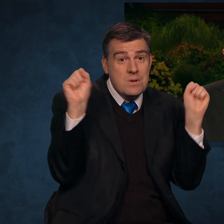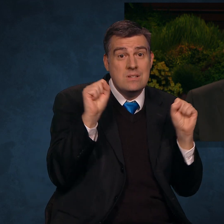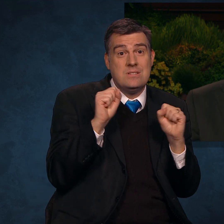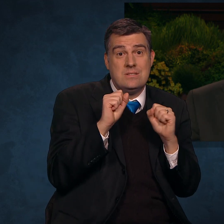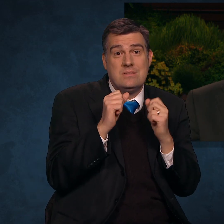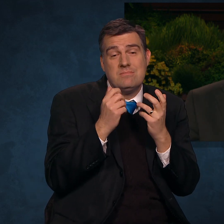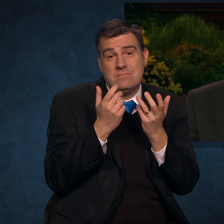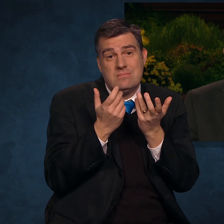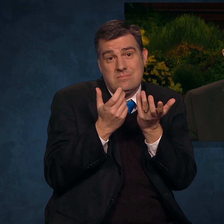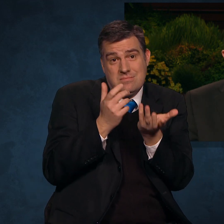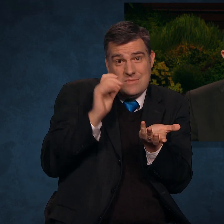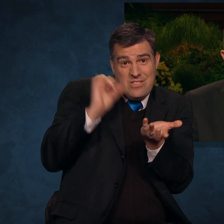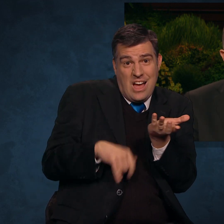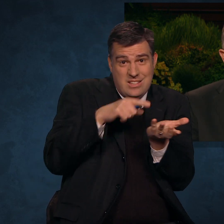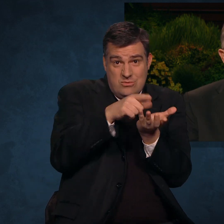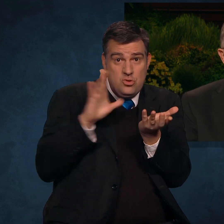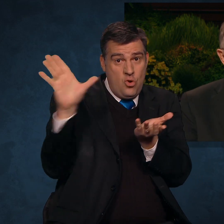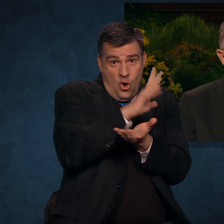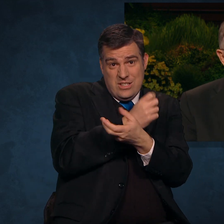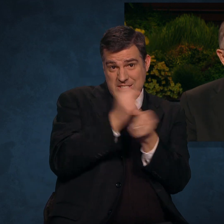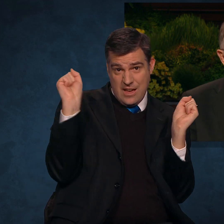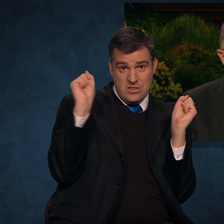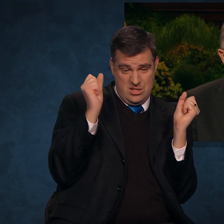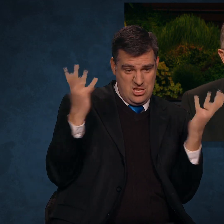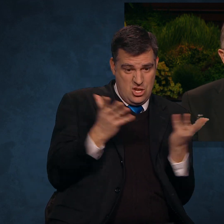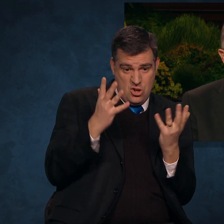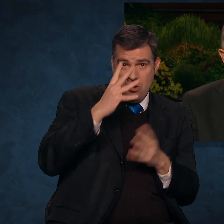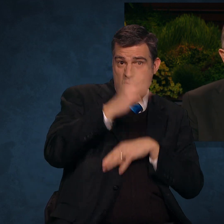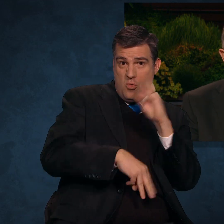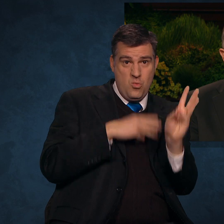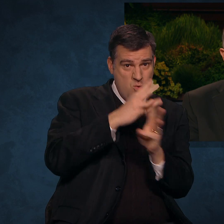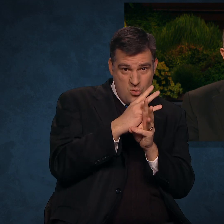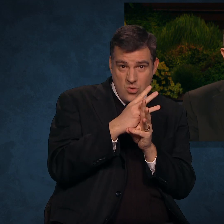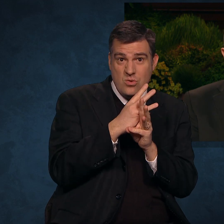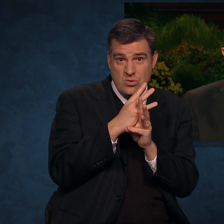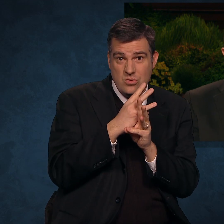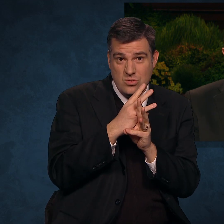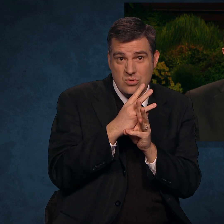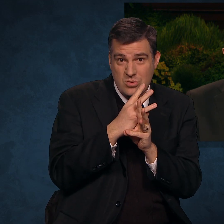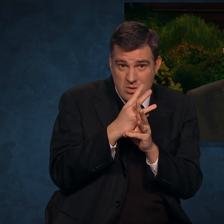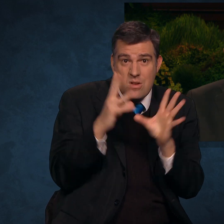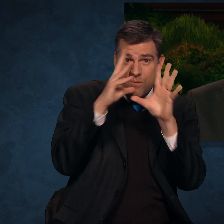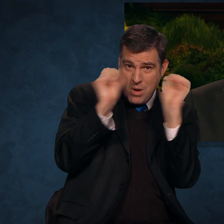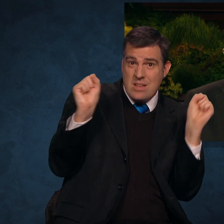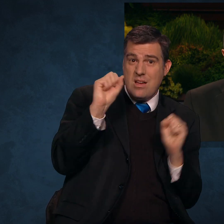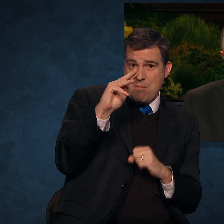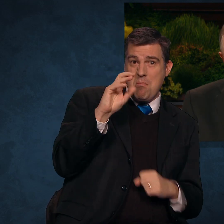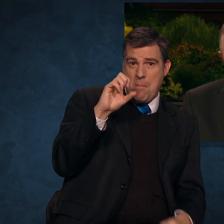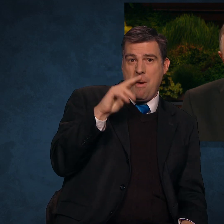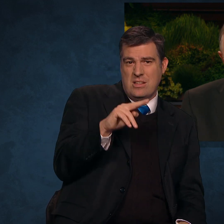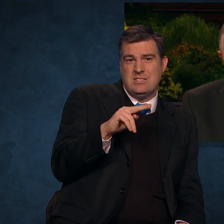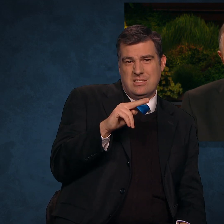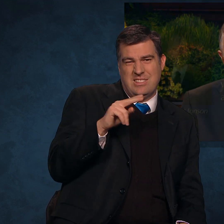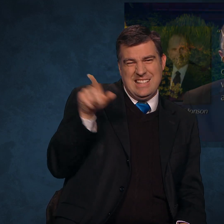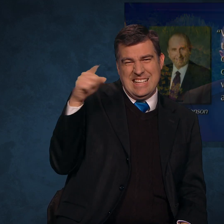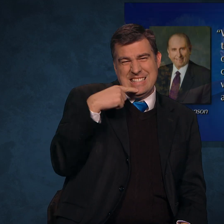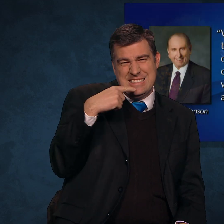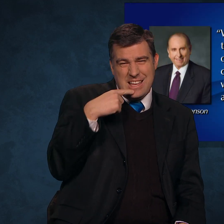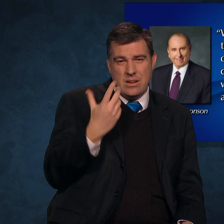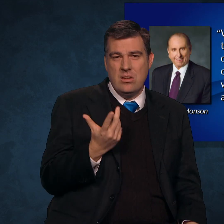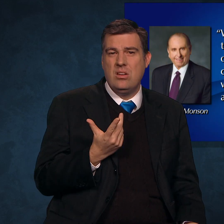This is your safety in the whirlwind. President Thomas S. Monson has said,